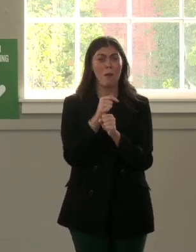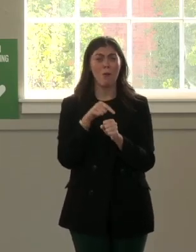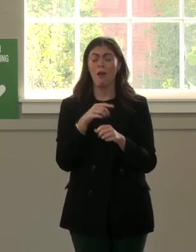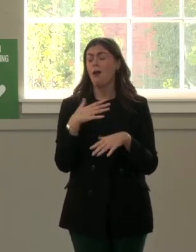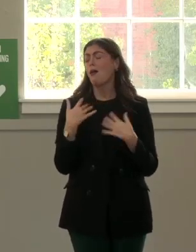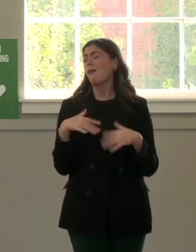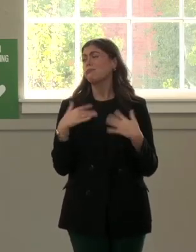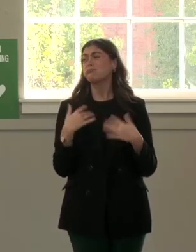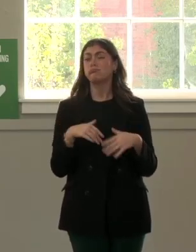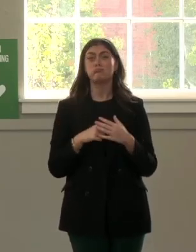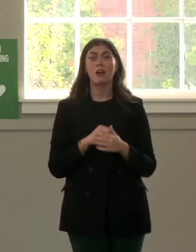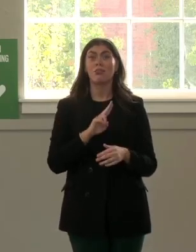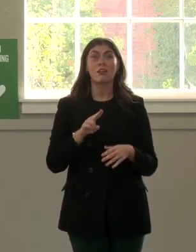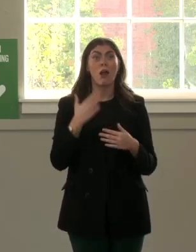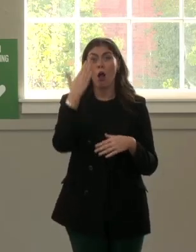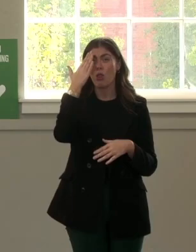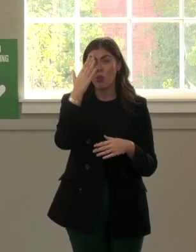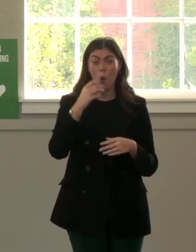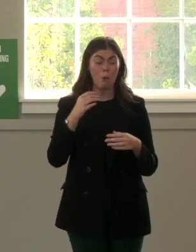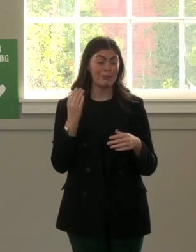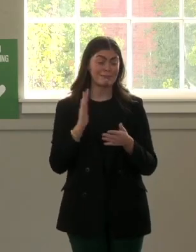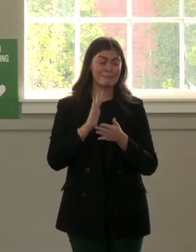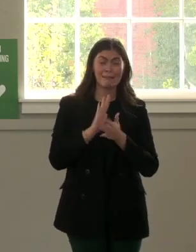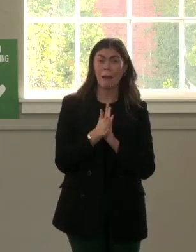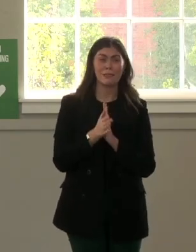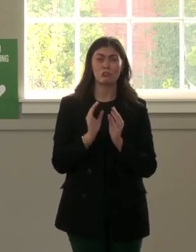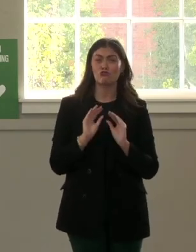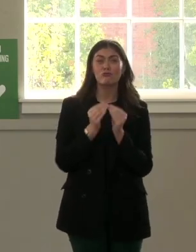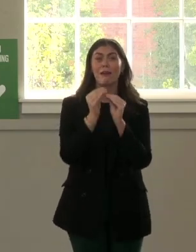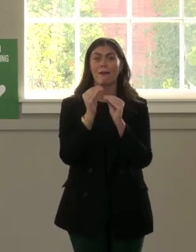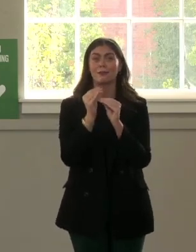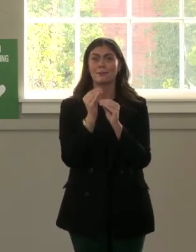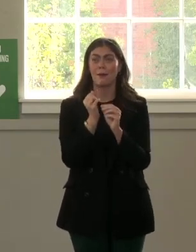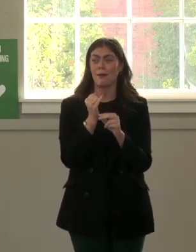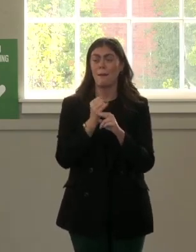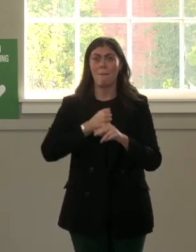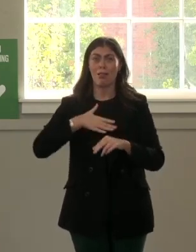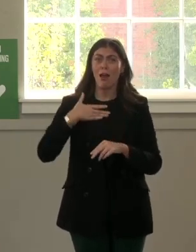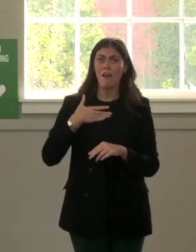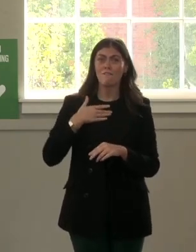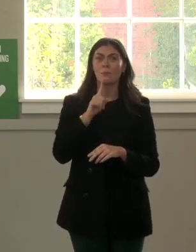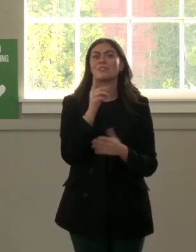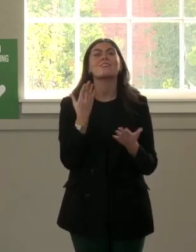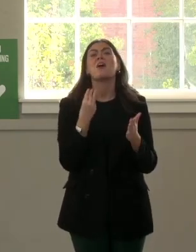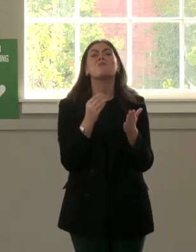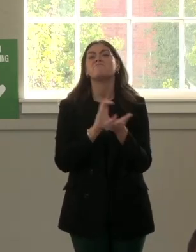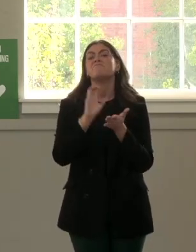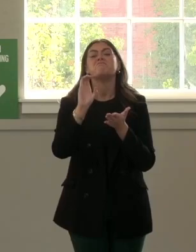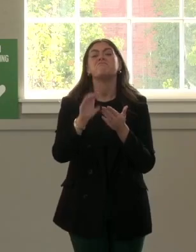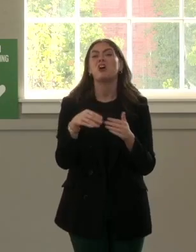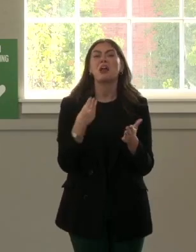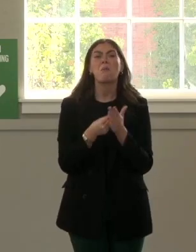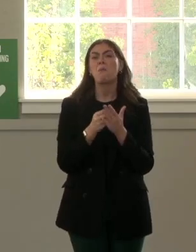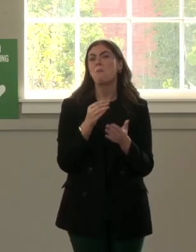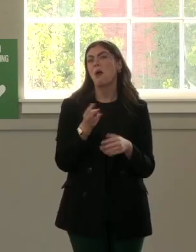They didn't even know the damage they were doing, what they were doing to people like myself. But they were getting my page first. So,